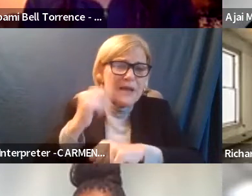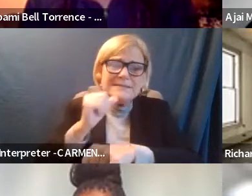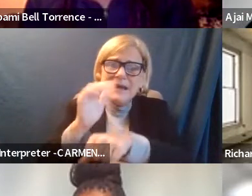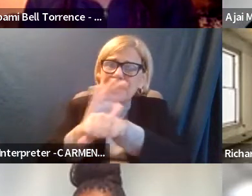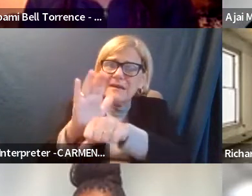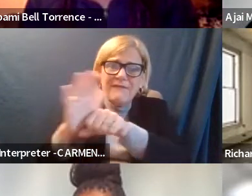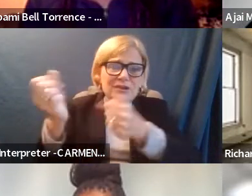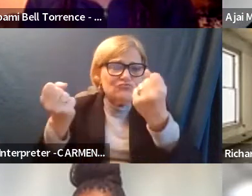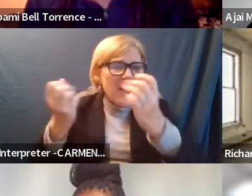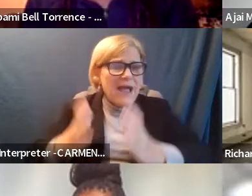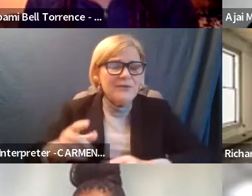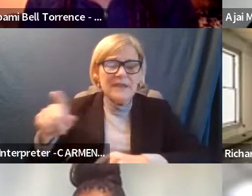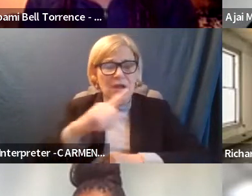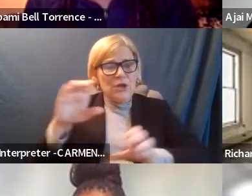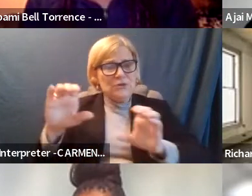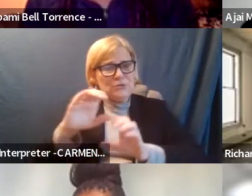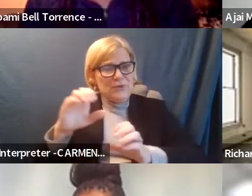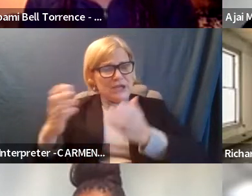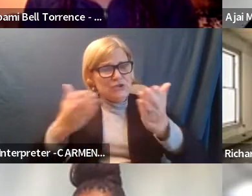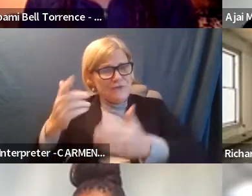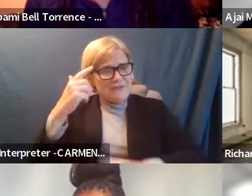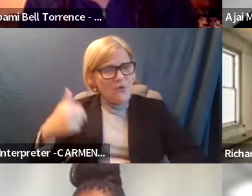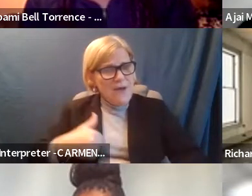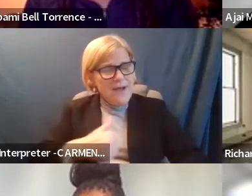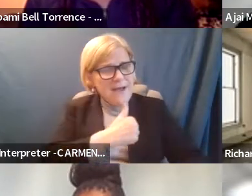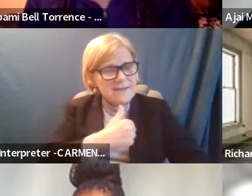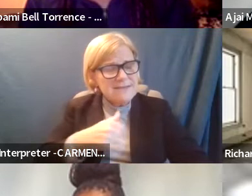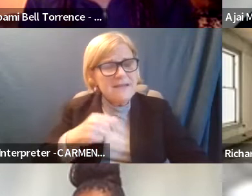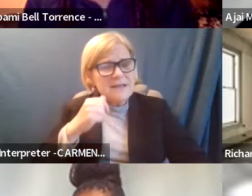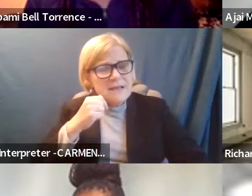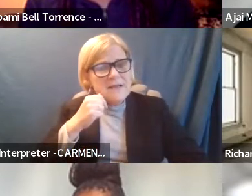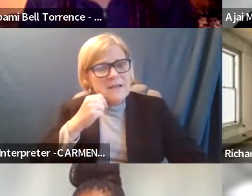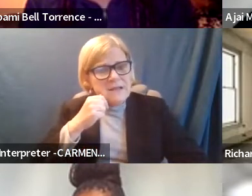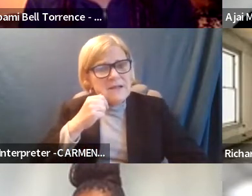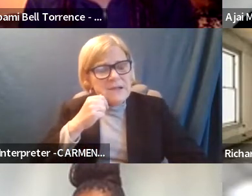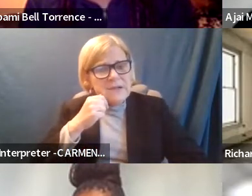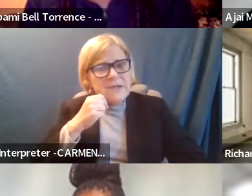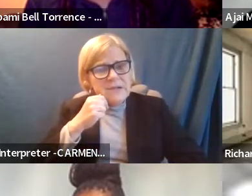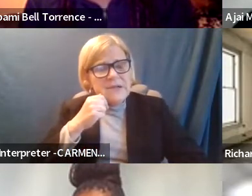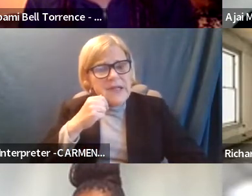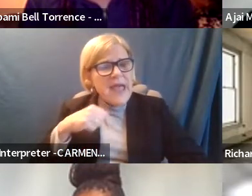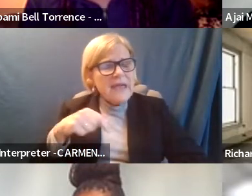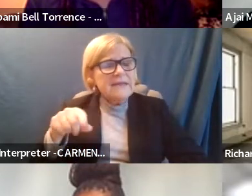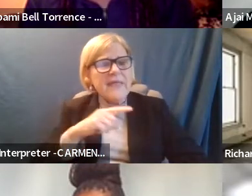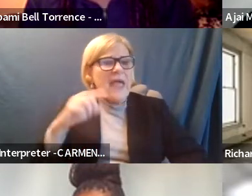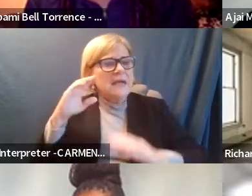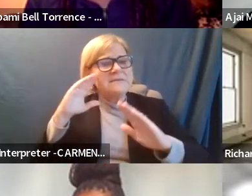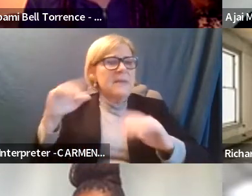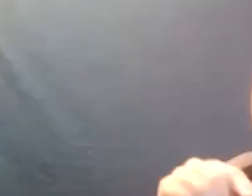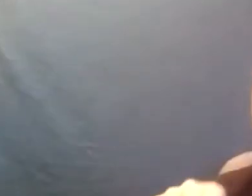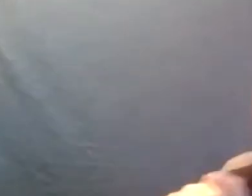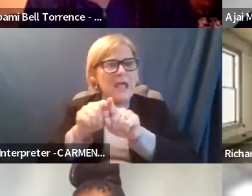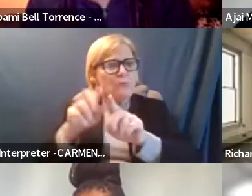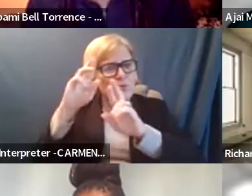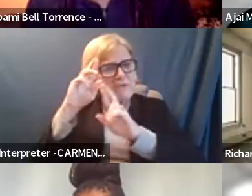enough operators that are out there doing a service for us and, you know, and then they expect the same